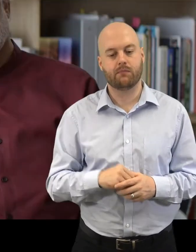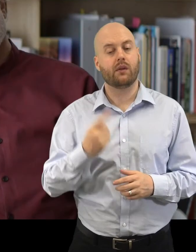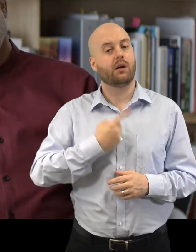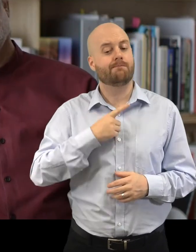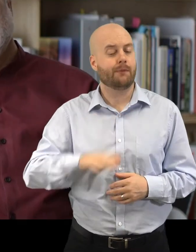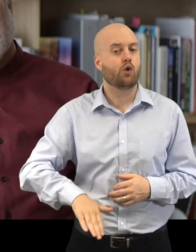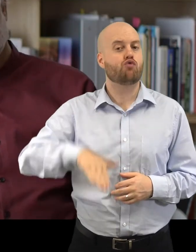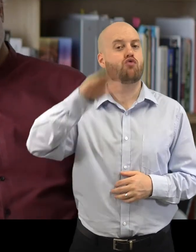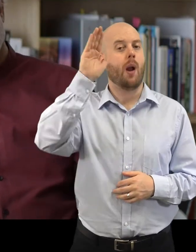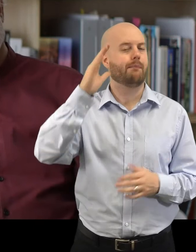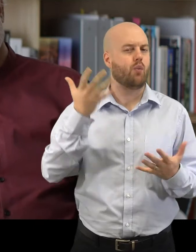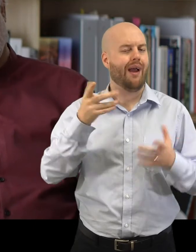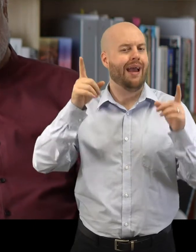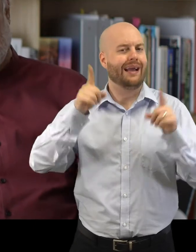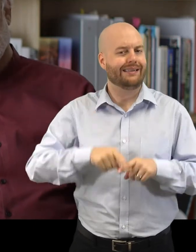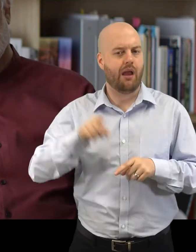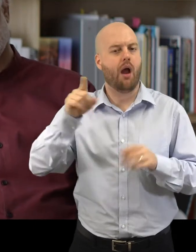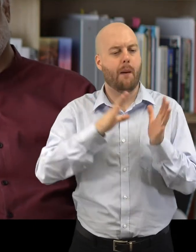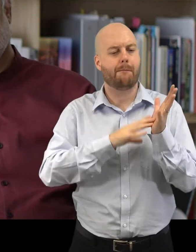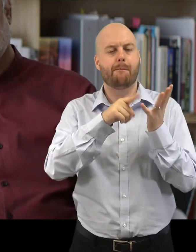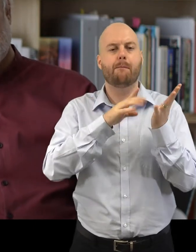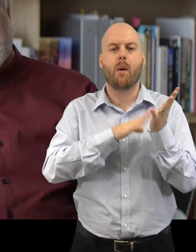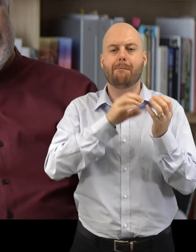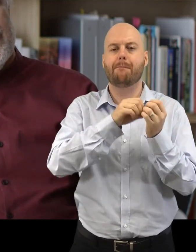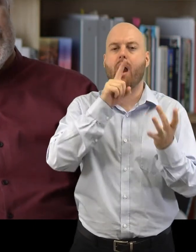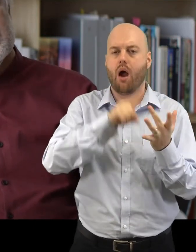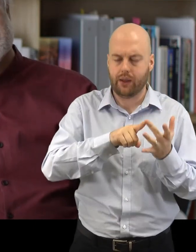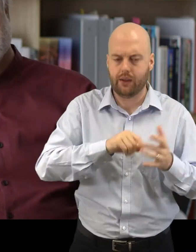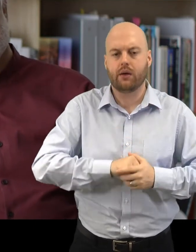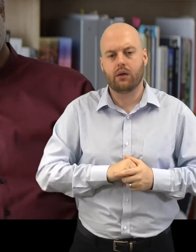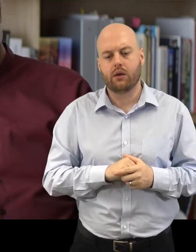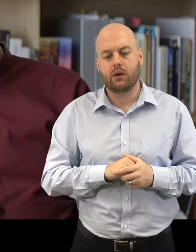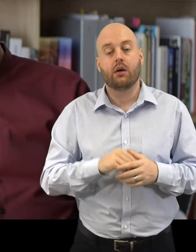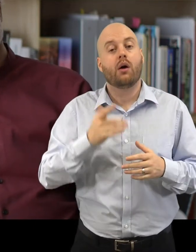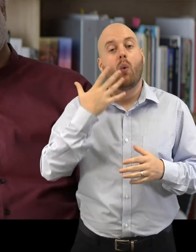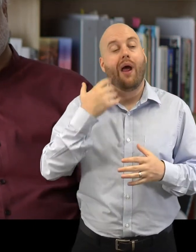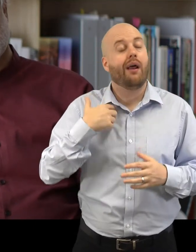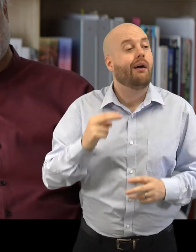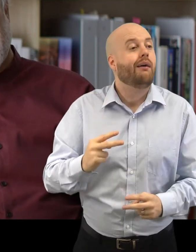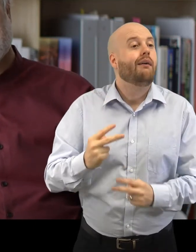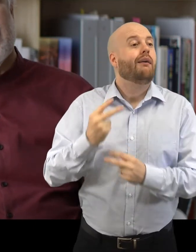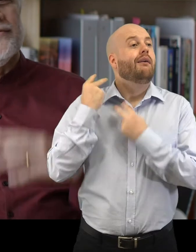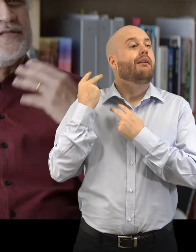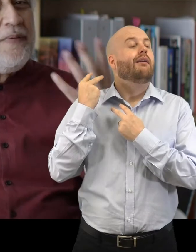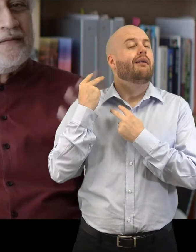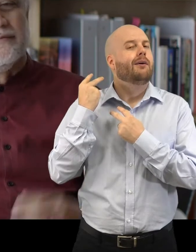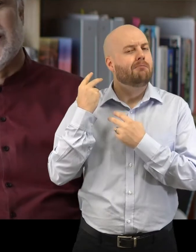I grew up in Mumbai in India. It was a city that I think when I look back retrospectively,